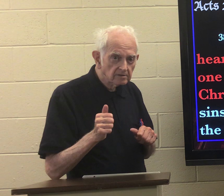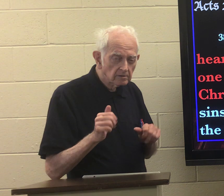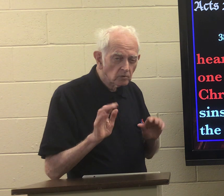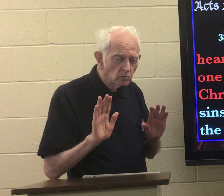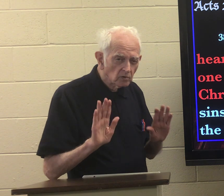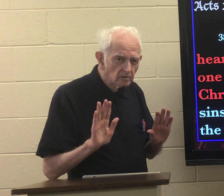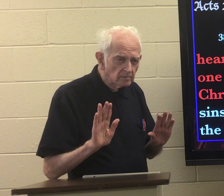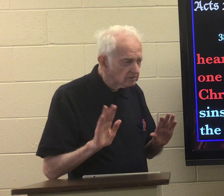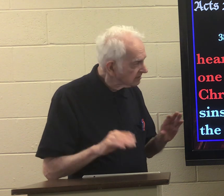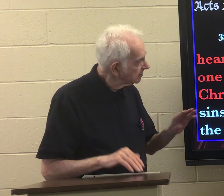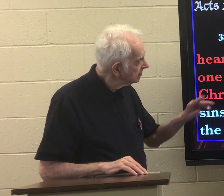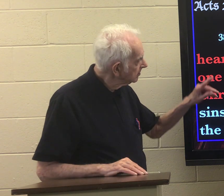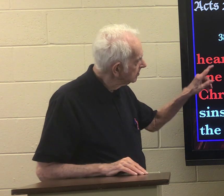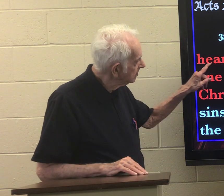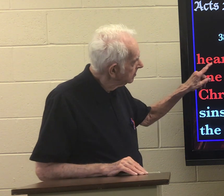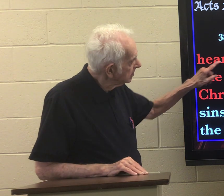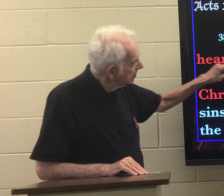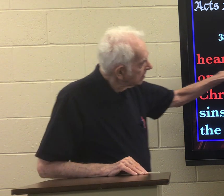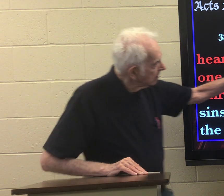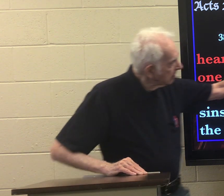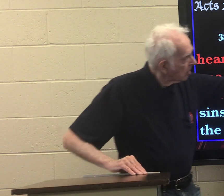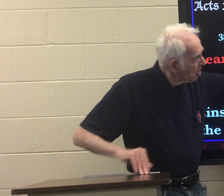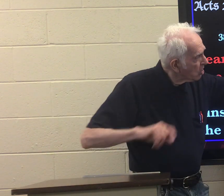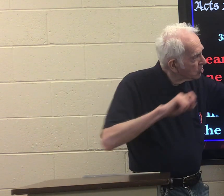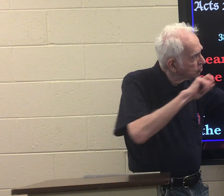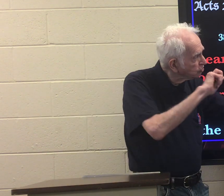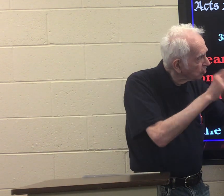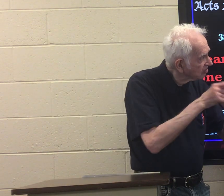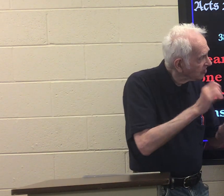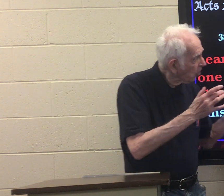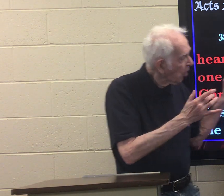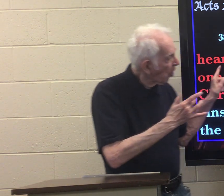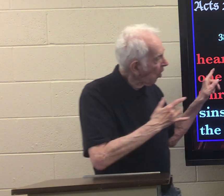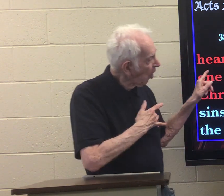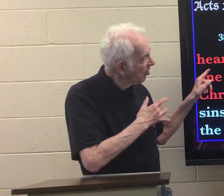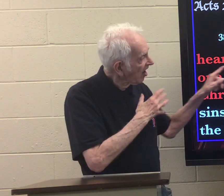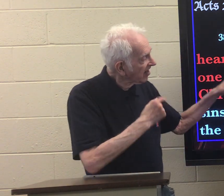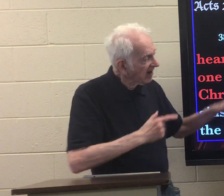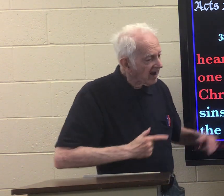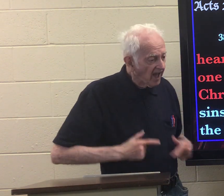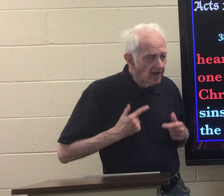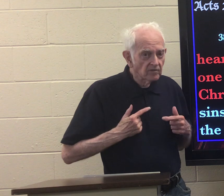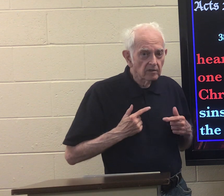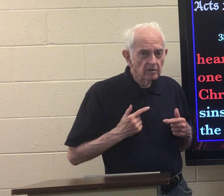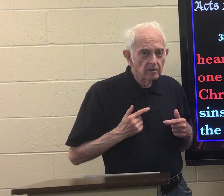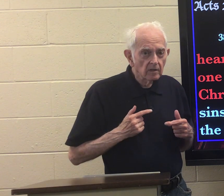now hold on change your hearts and lives